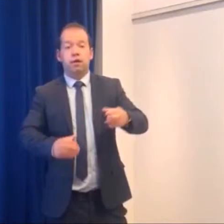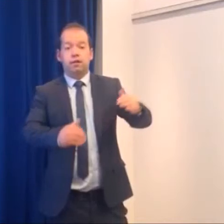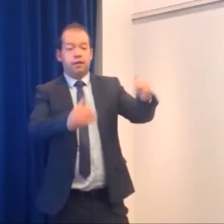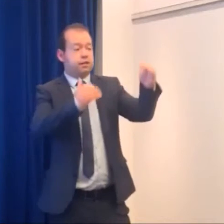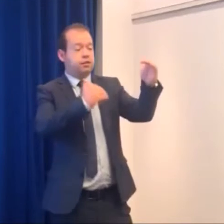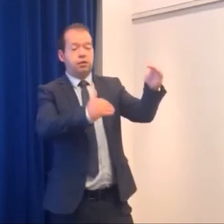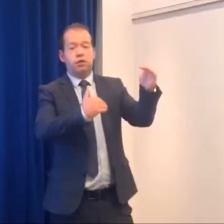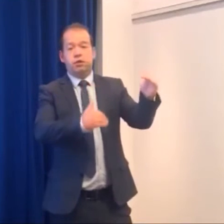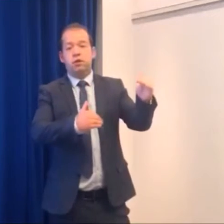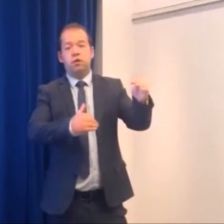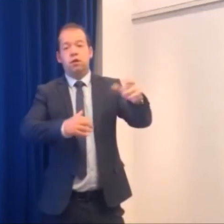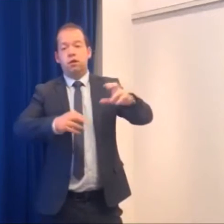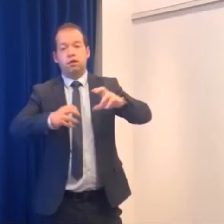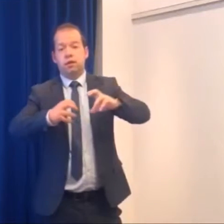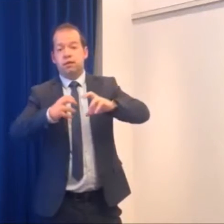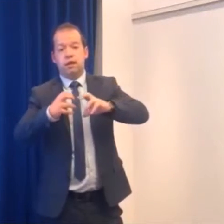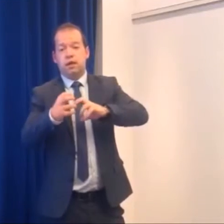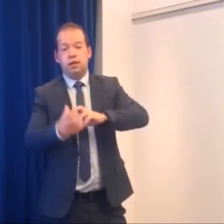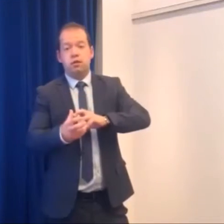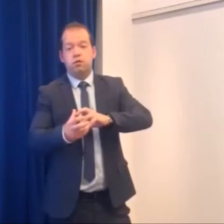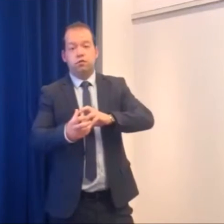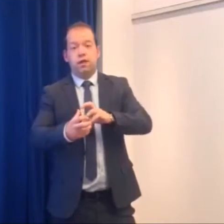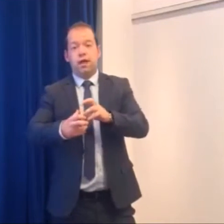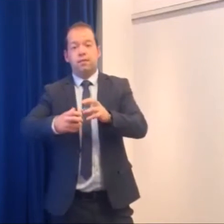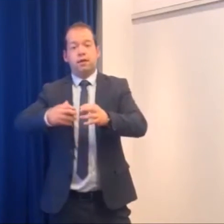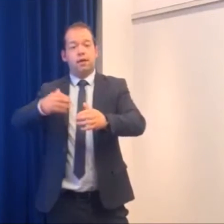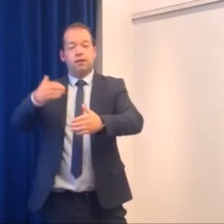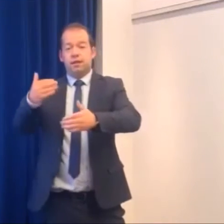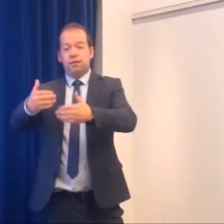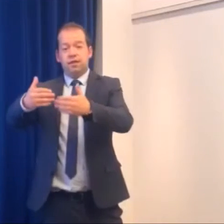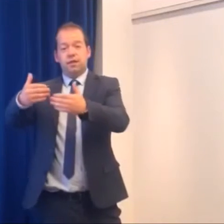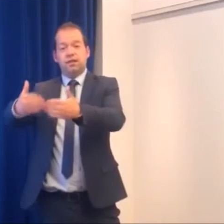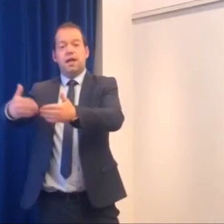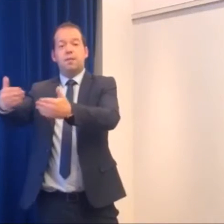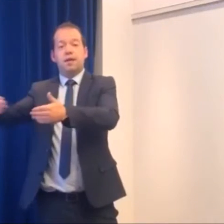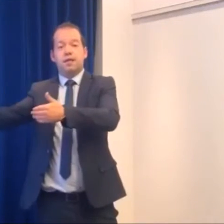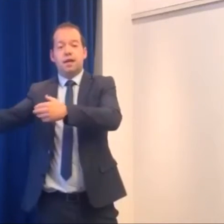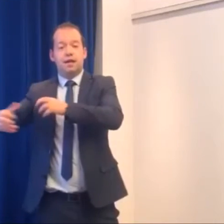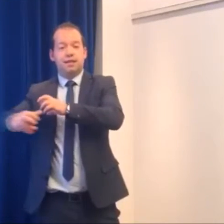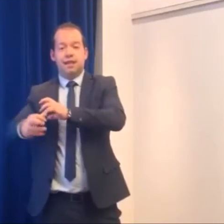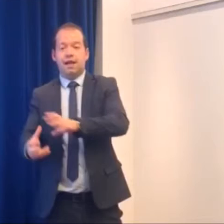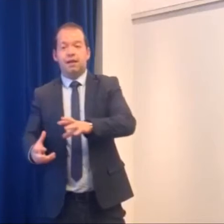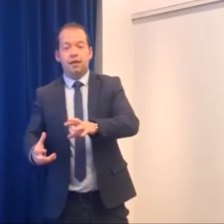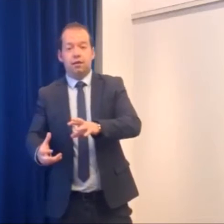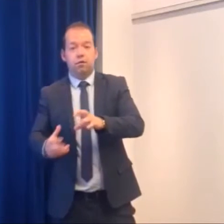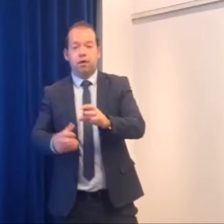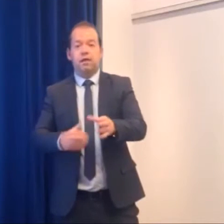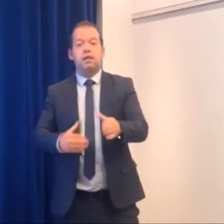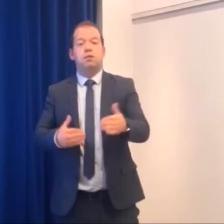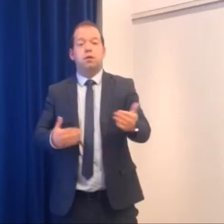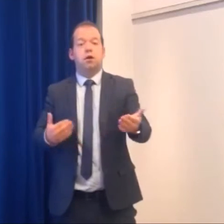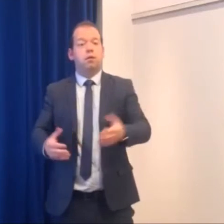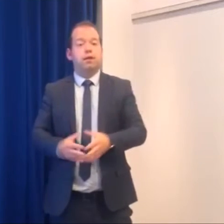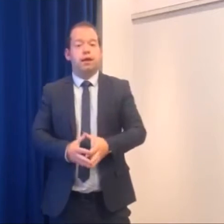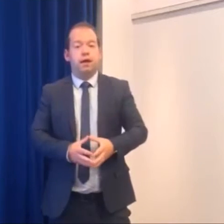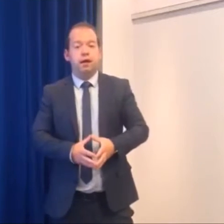it's such a tool that you can use and it gives you day by day exactly you know what you need to work on with that guy